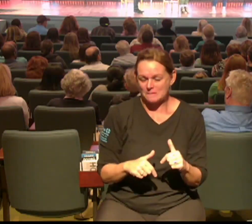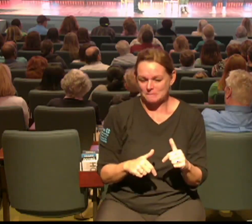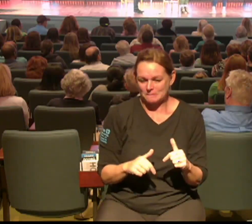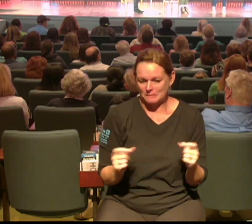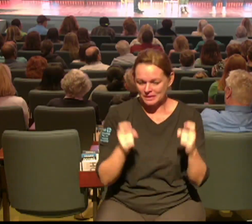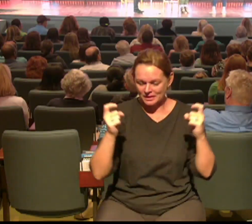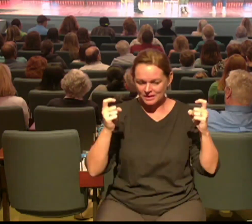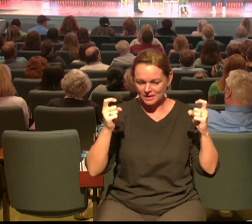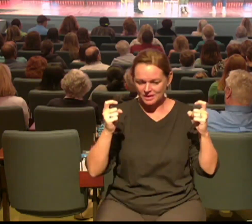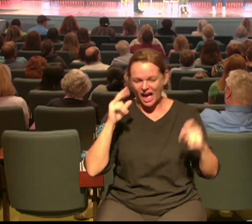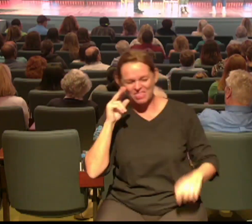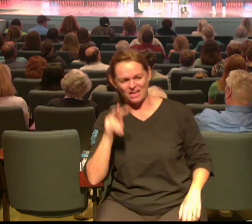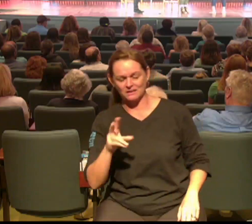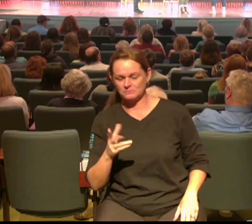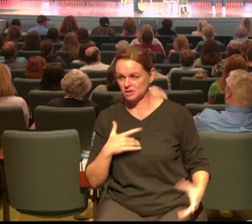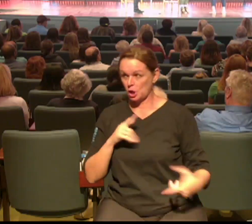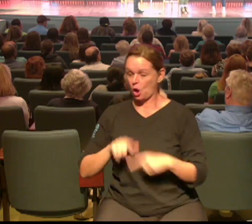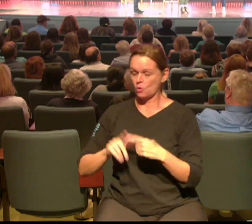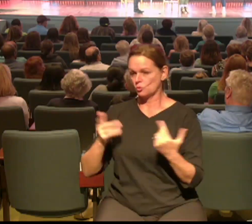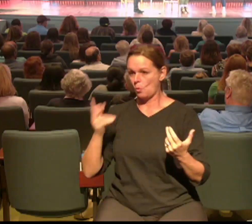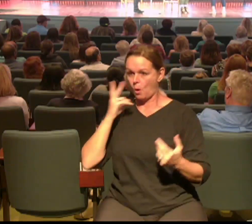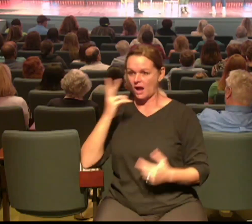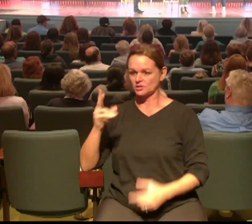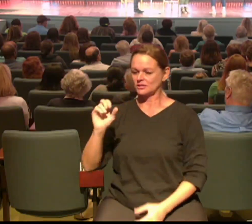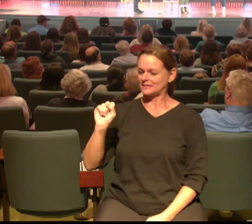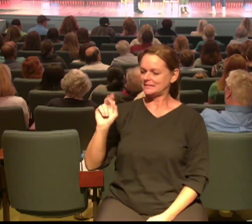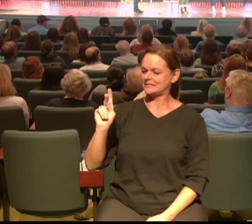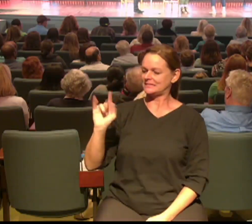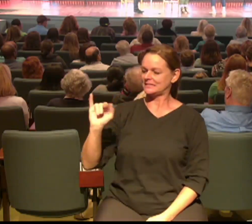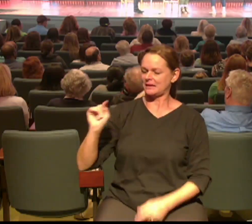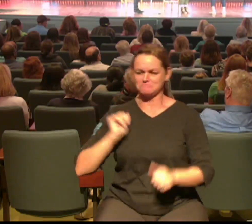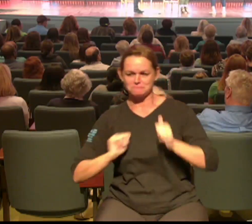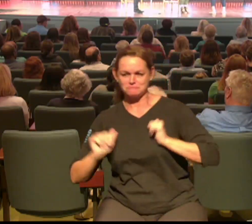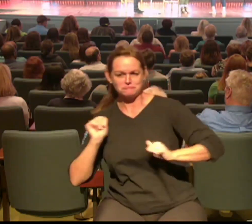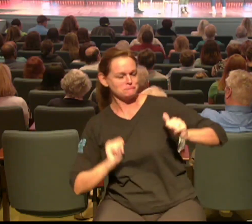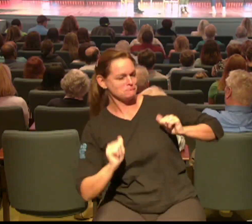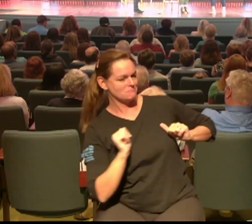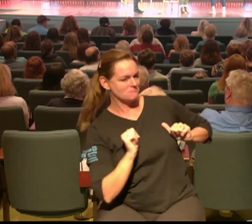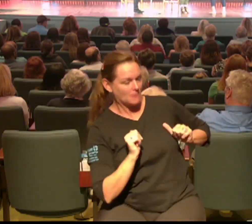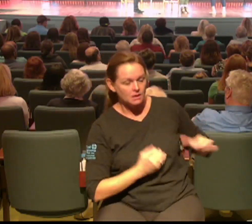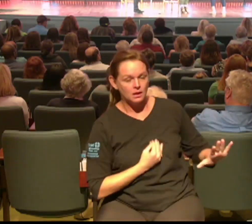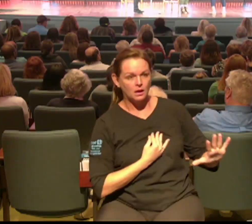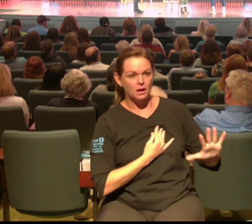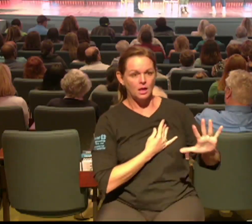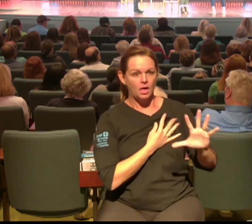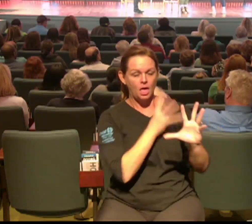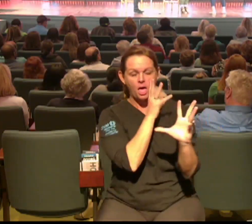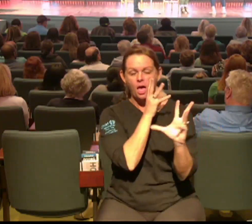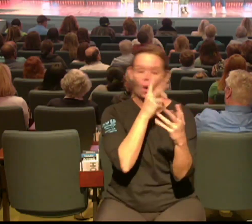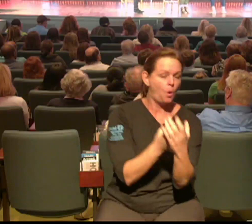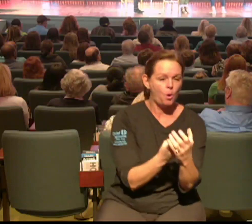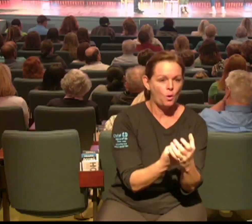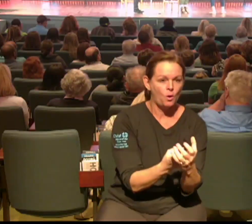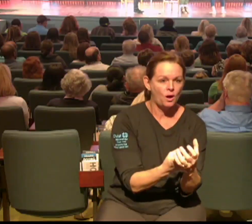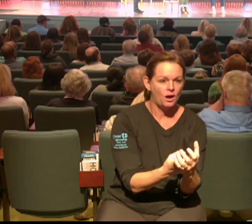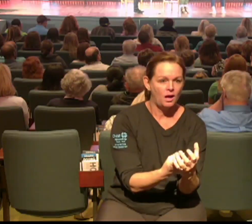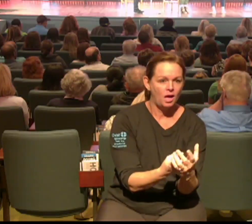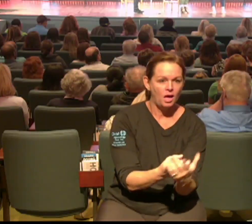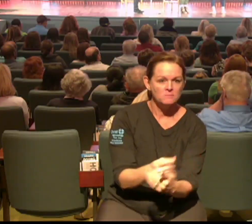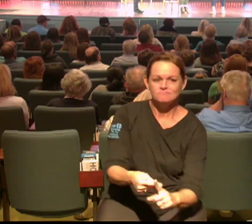a part of a skit at a church would result in my heart being captivated by the love and joy of the house